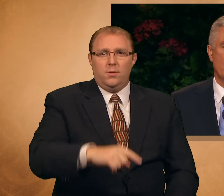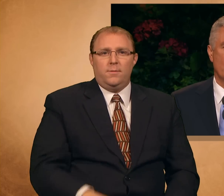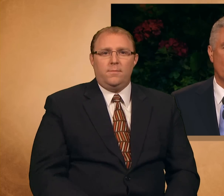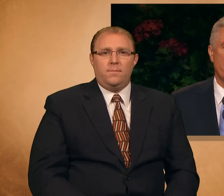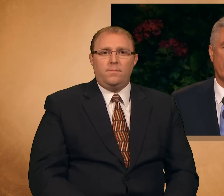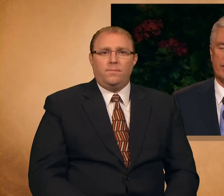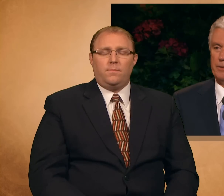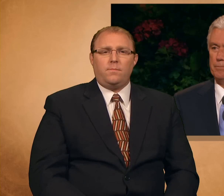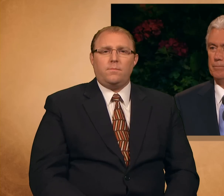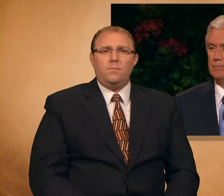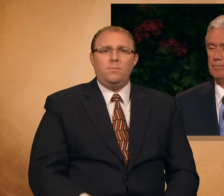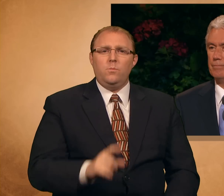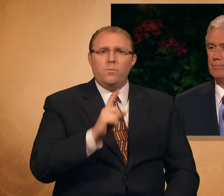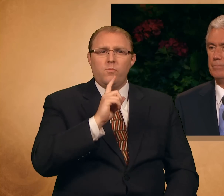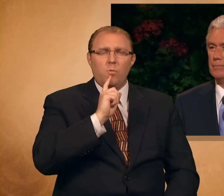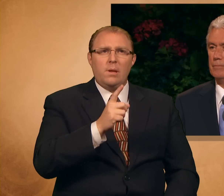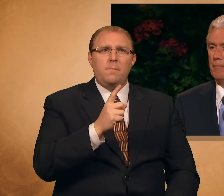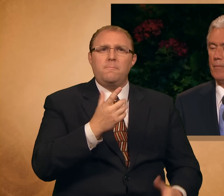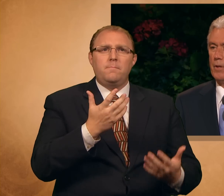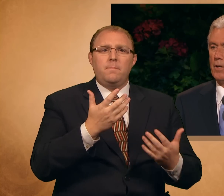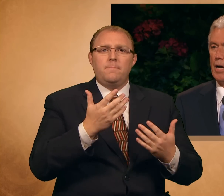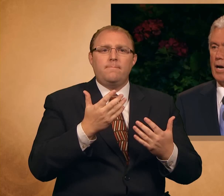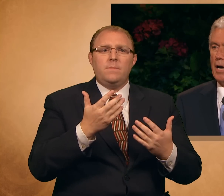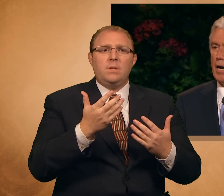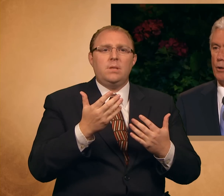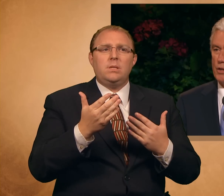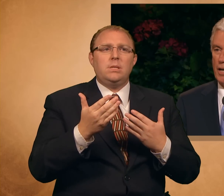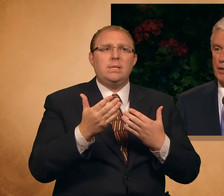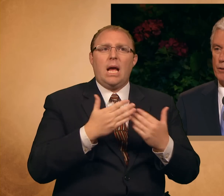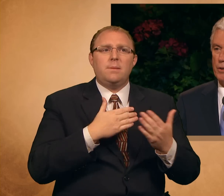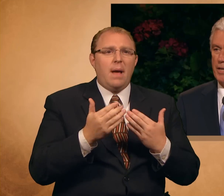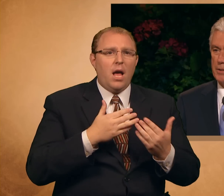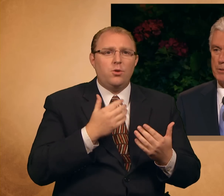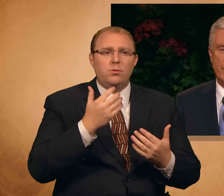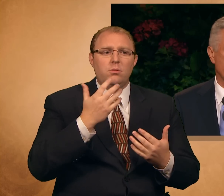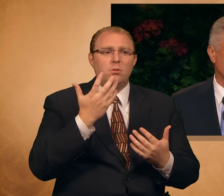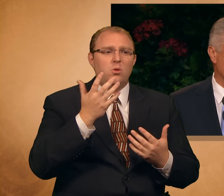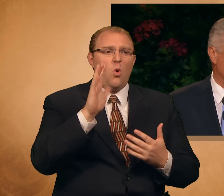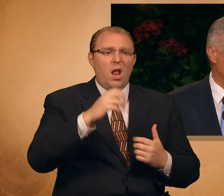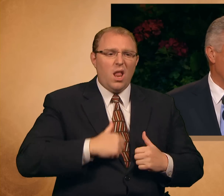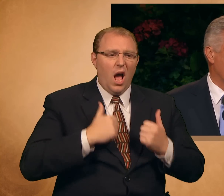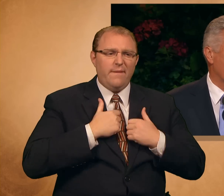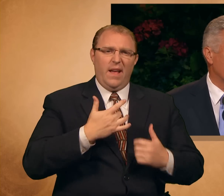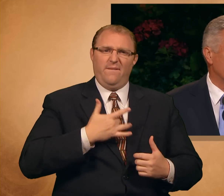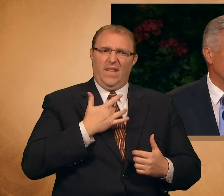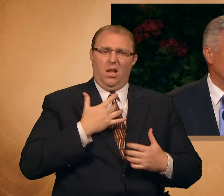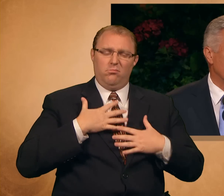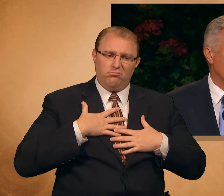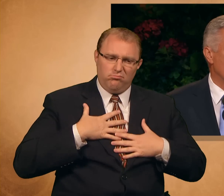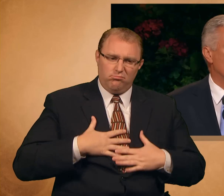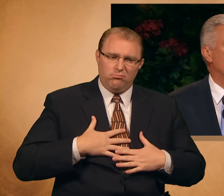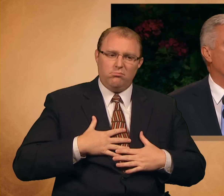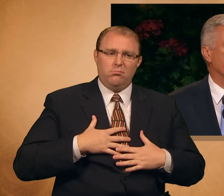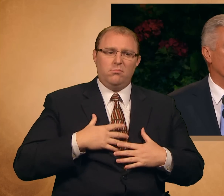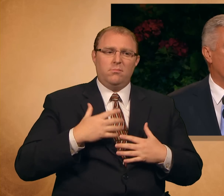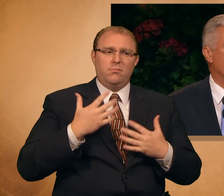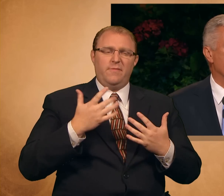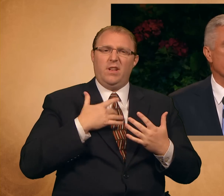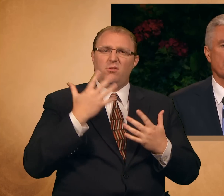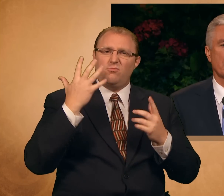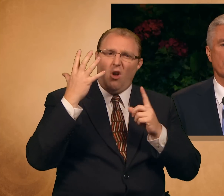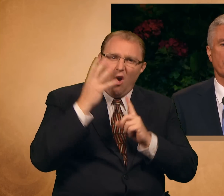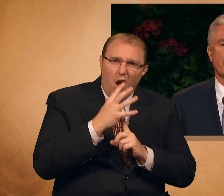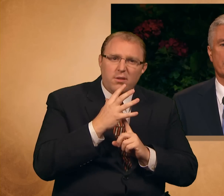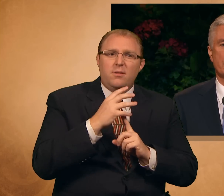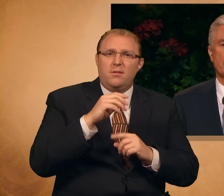No matter how dark your days may seem, no matter how